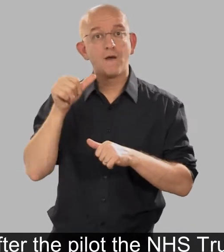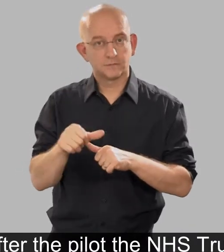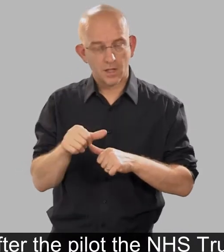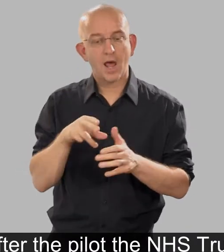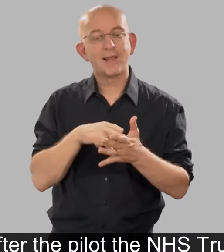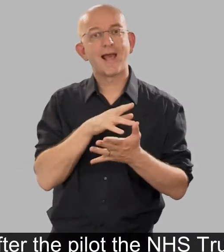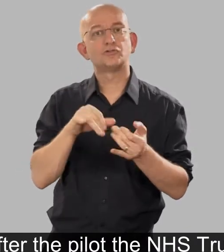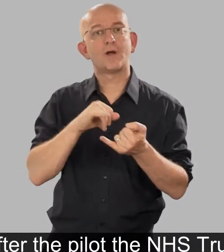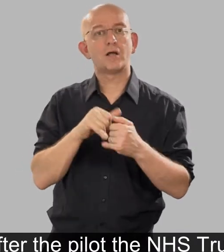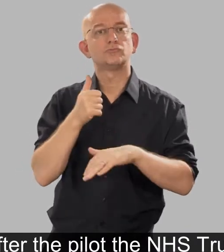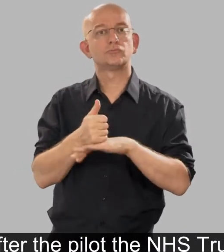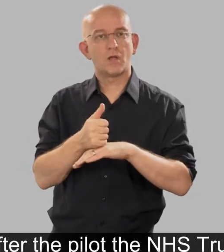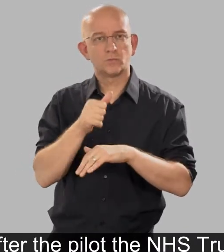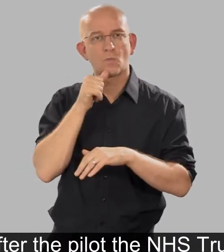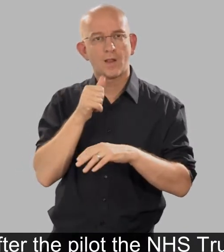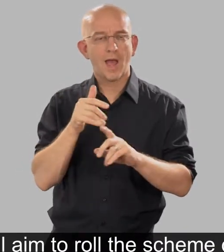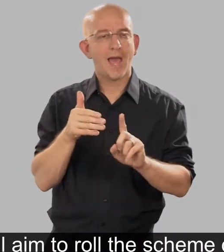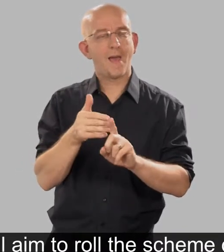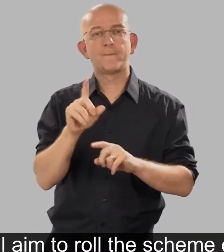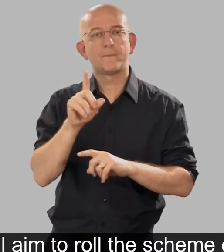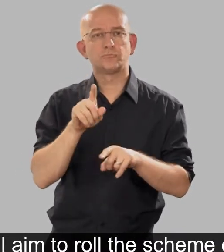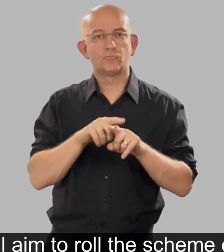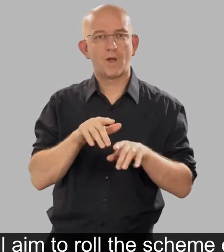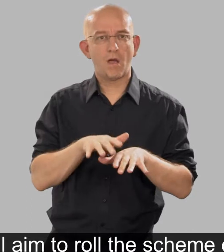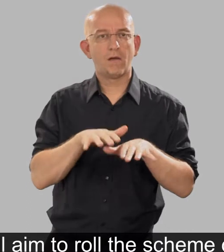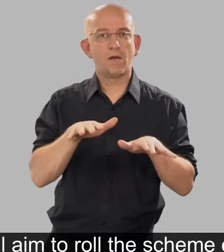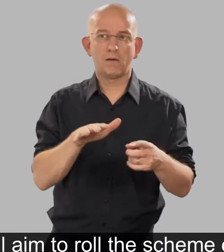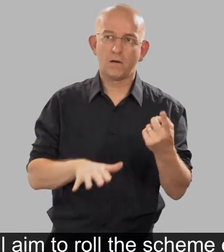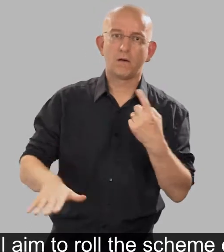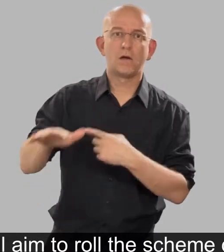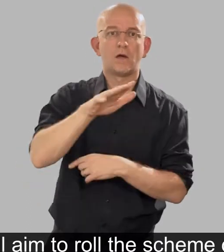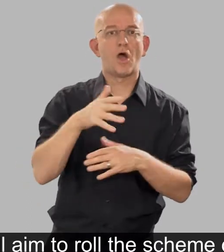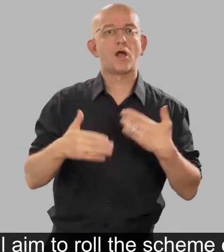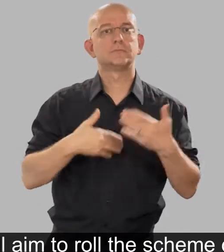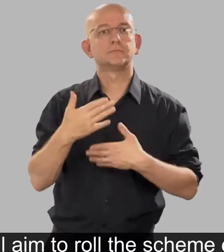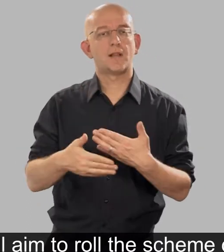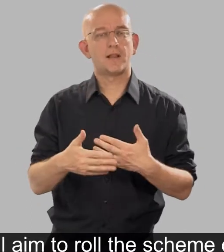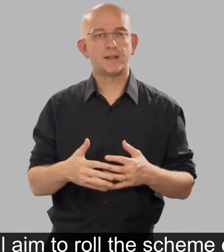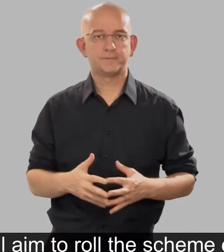After the pilot the NHS Trust will aim to roll the scheme out throughout the hospital.